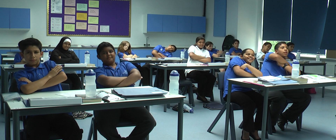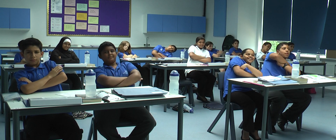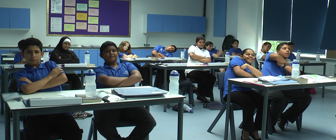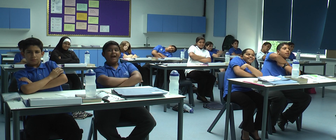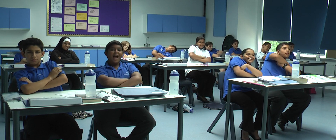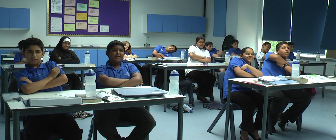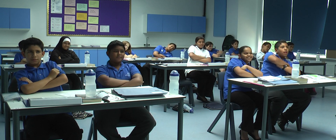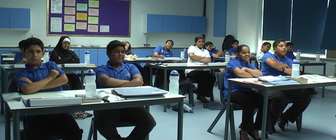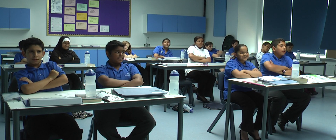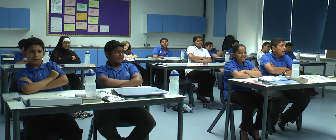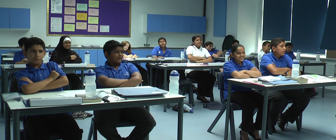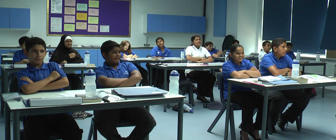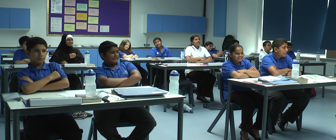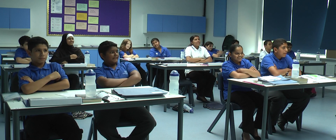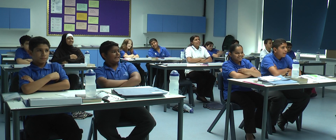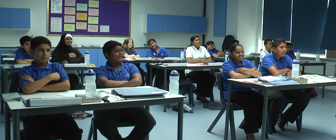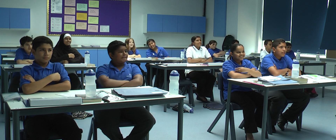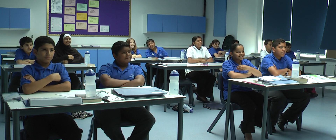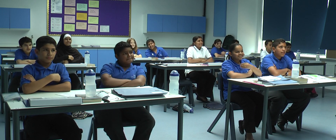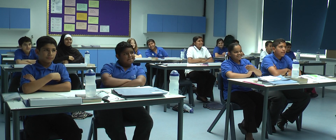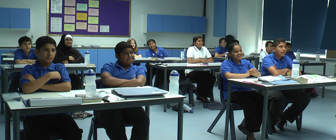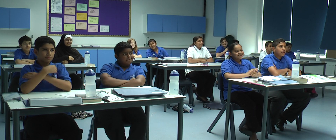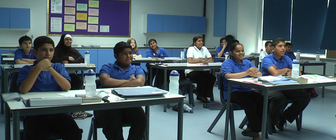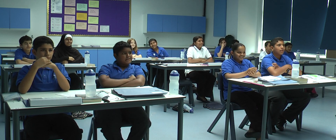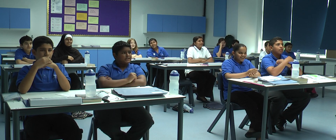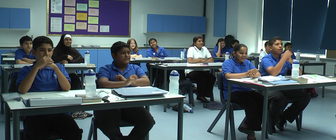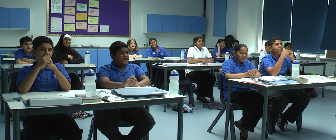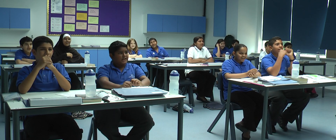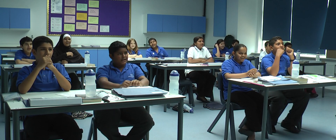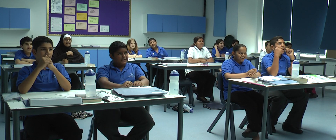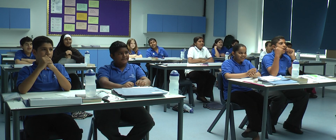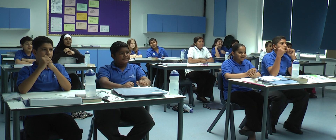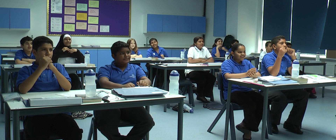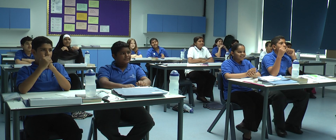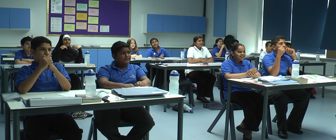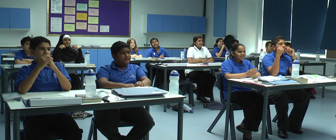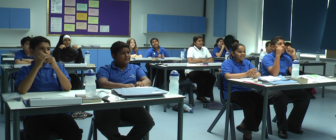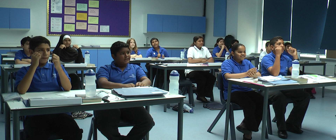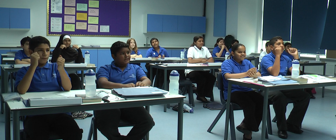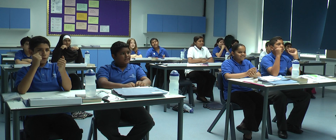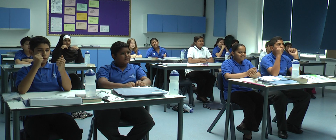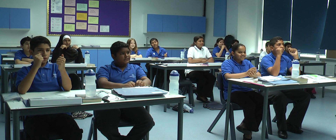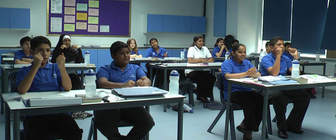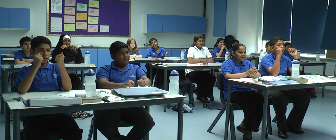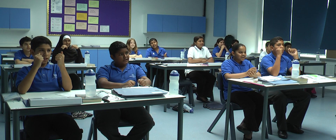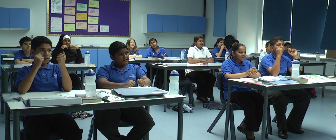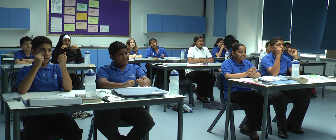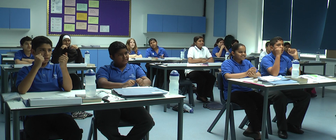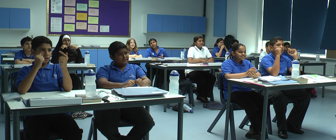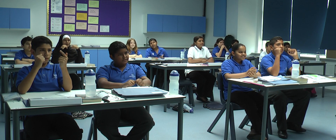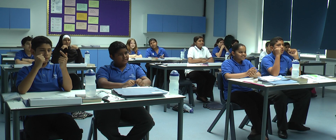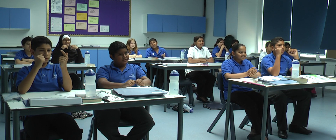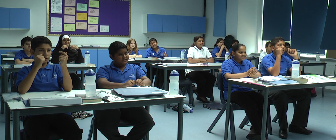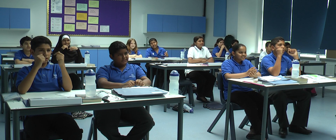KSA, so smart in here. Yeah. Four, eight, twelve, sixteen,